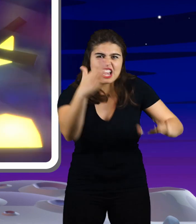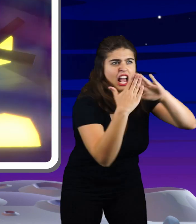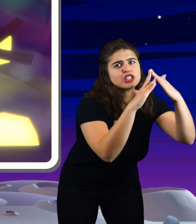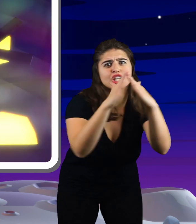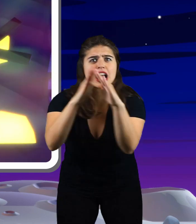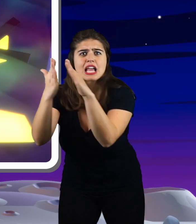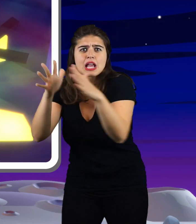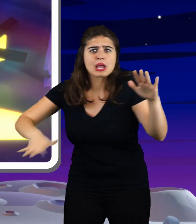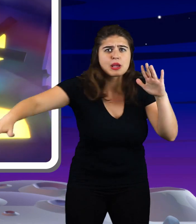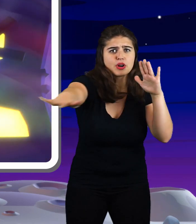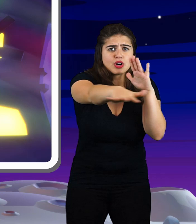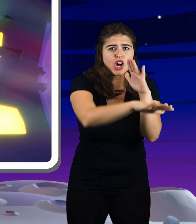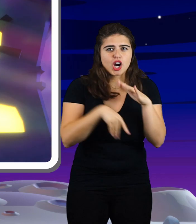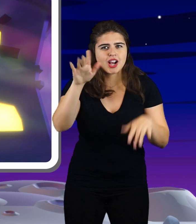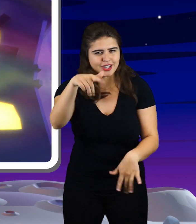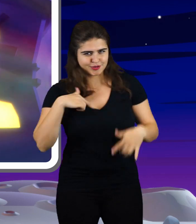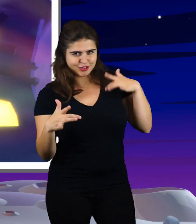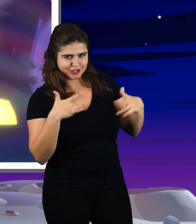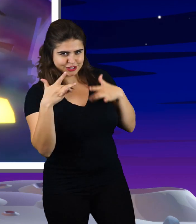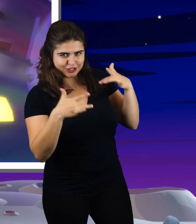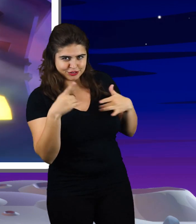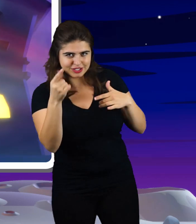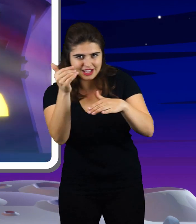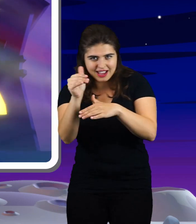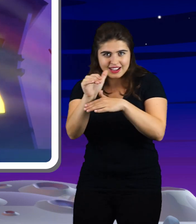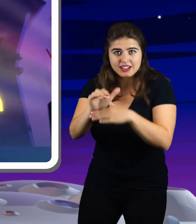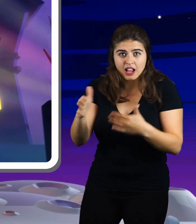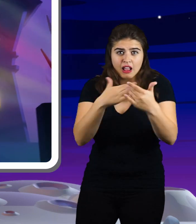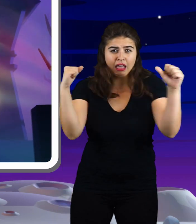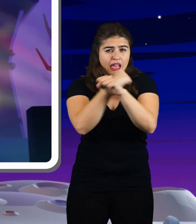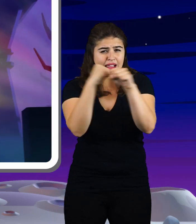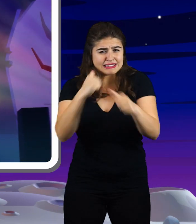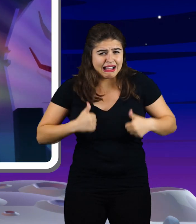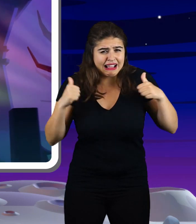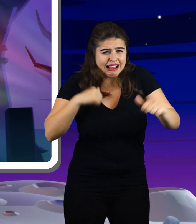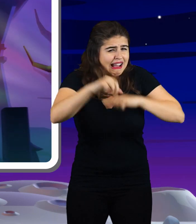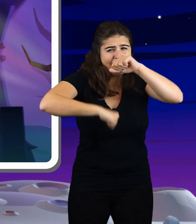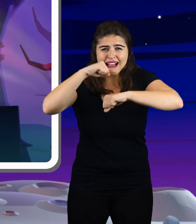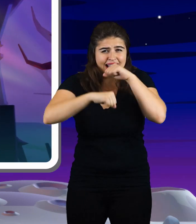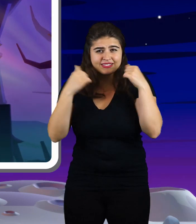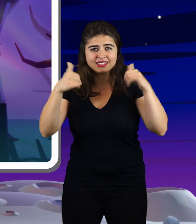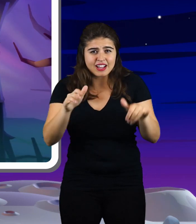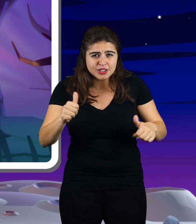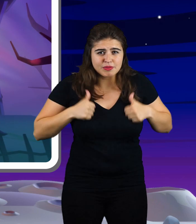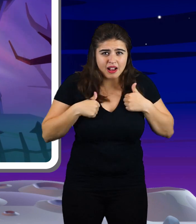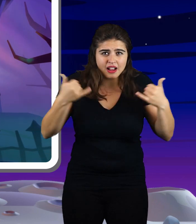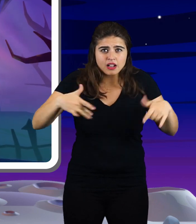old neighbourhood I'm do it tonight And though you fight to stay alive Your body starts